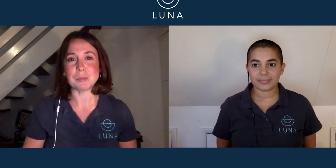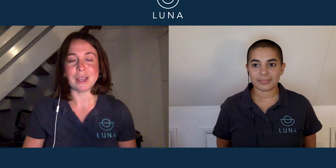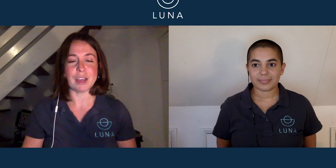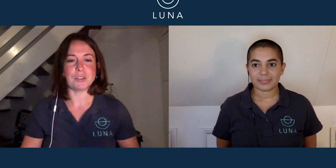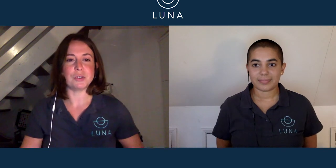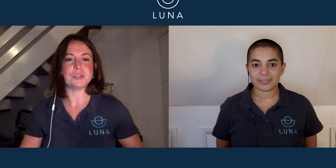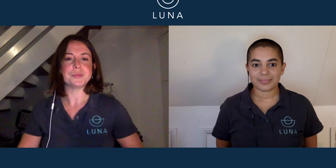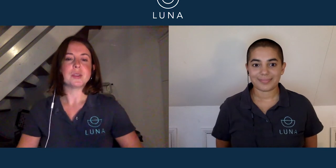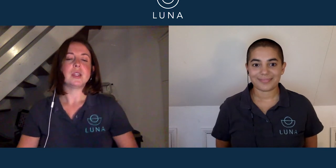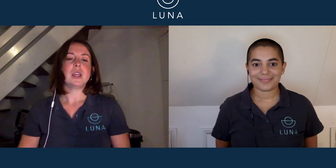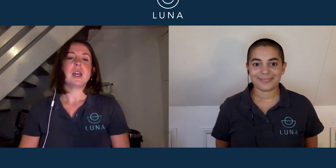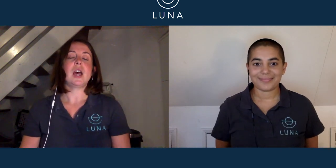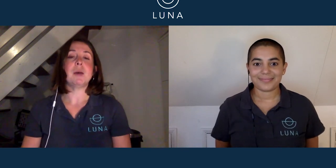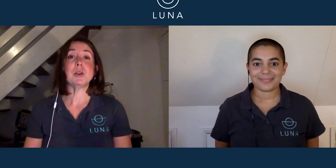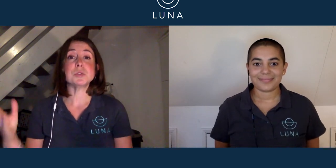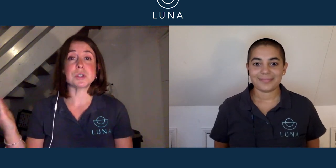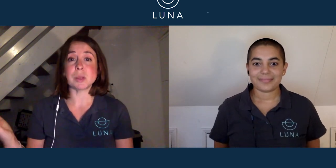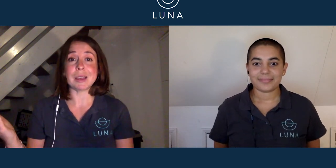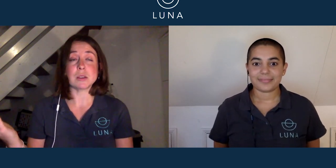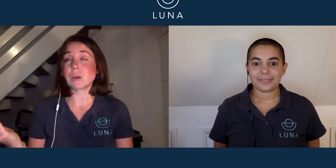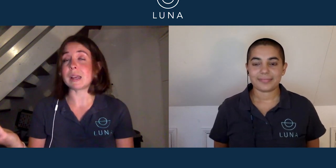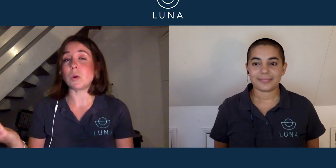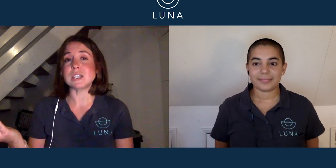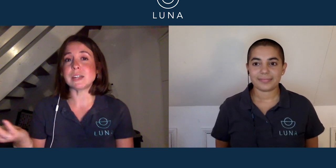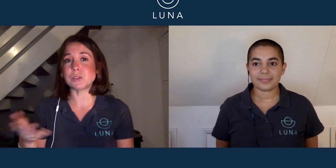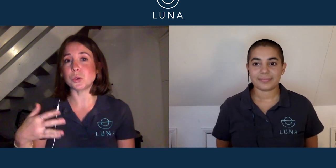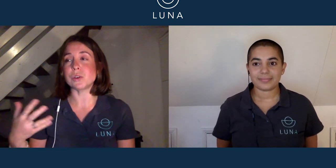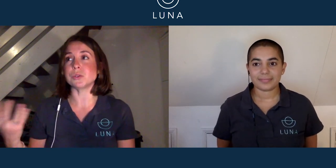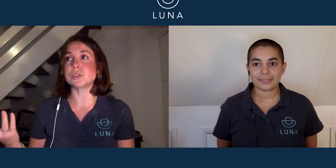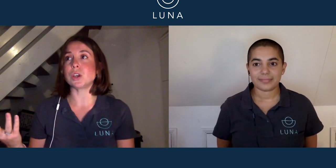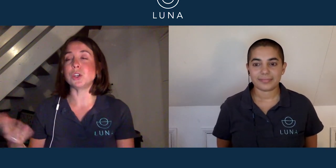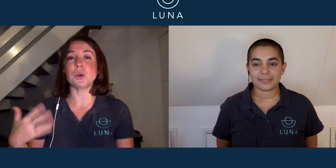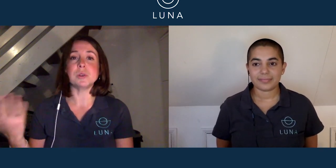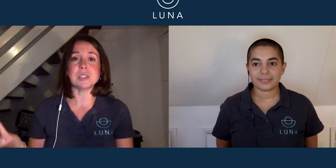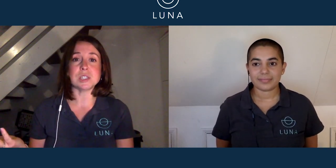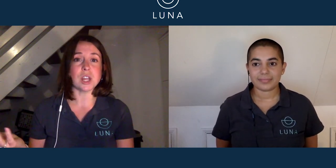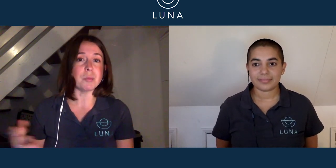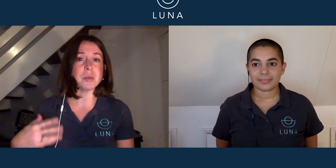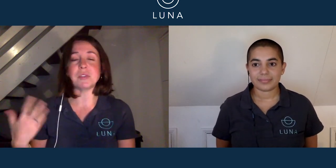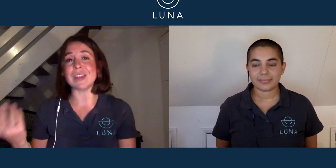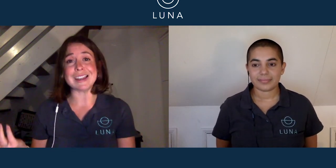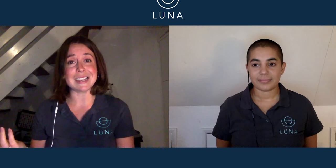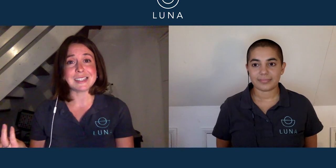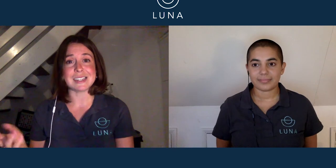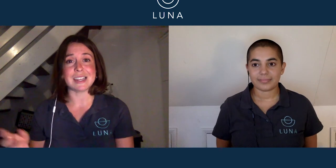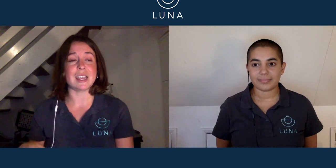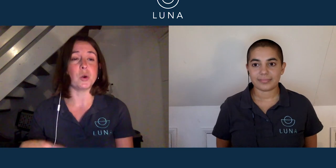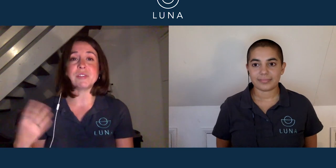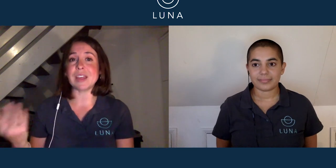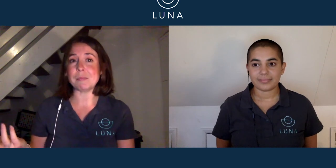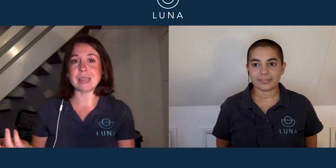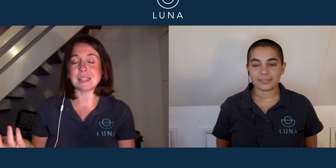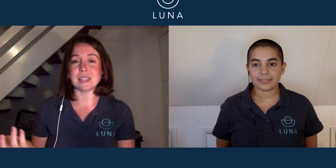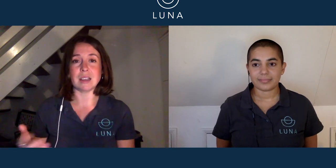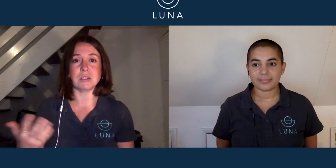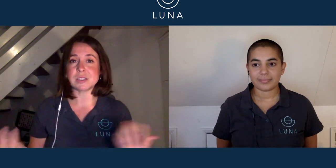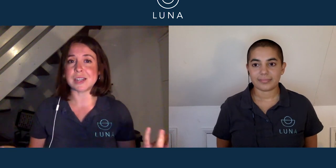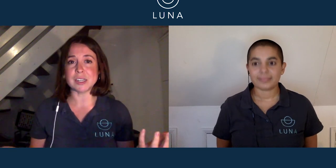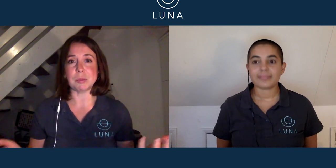be careful of. And also some get quite territorial. So you don't want to disturb them if they're nesting or if they're mating. Understandably,